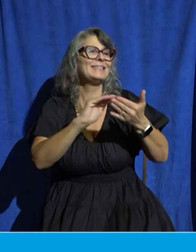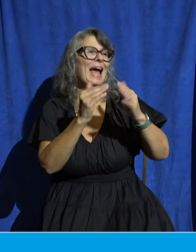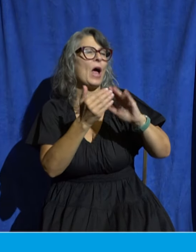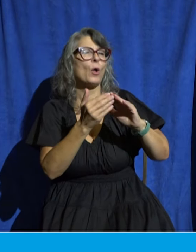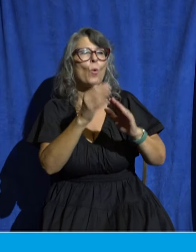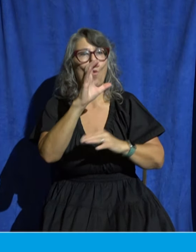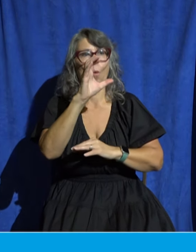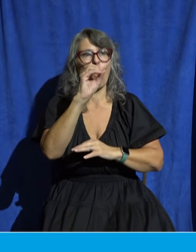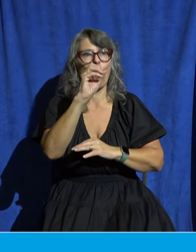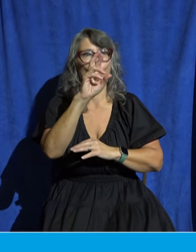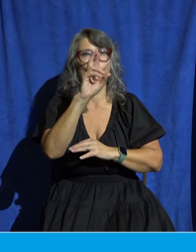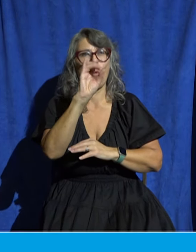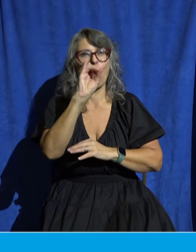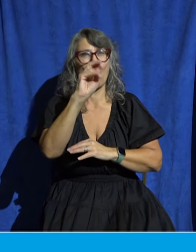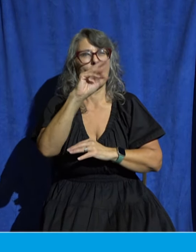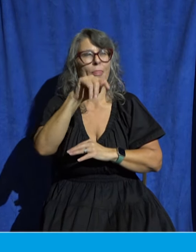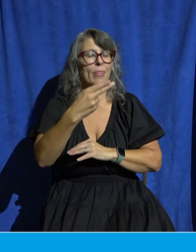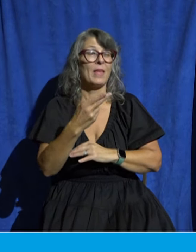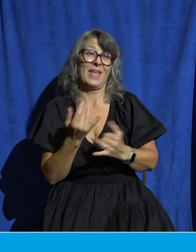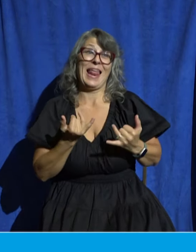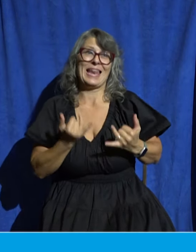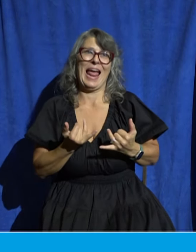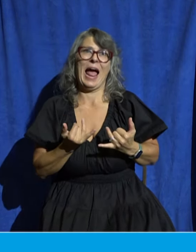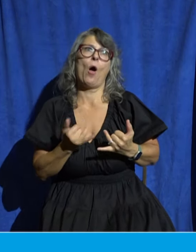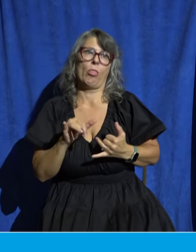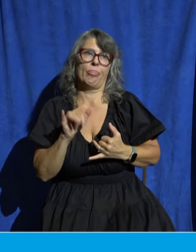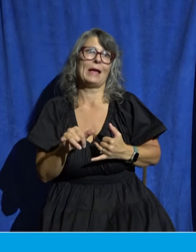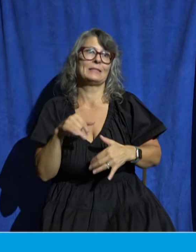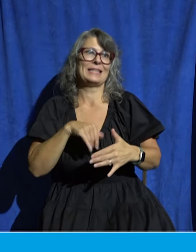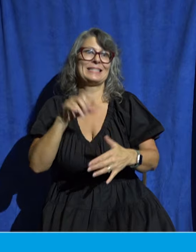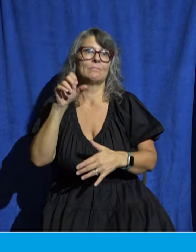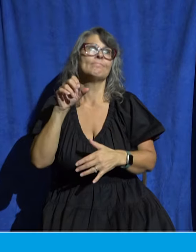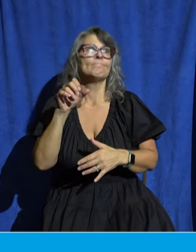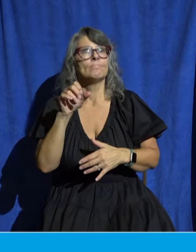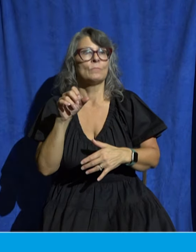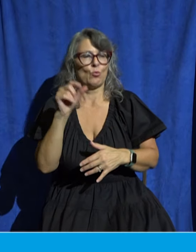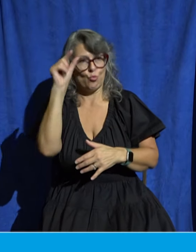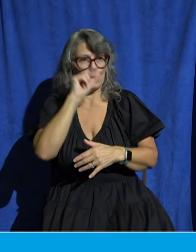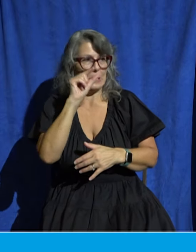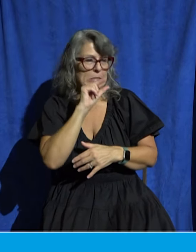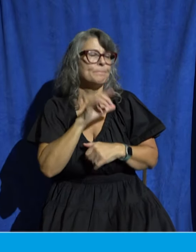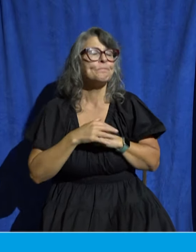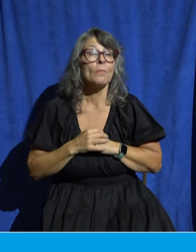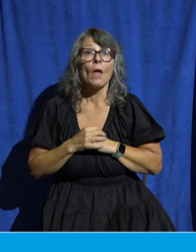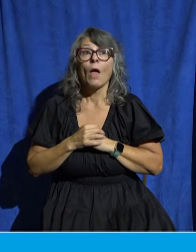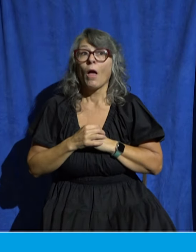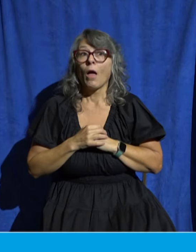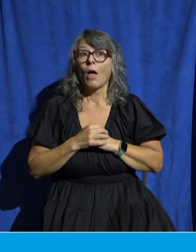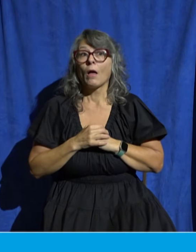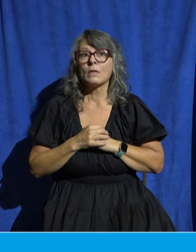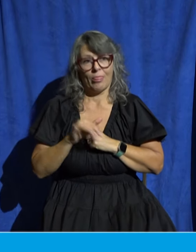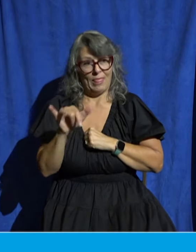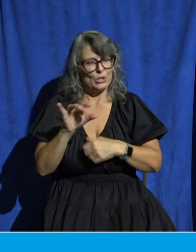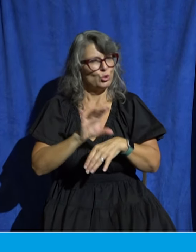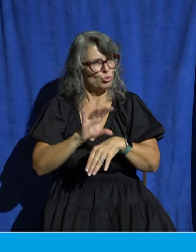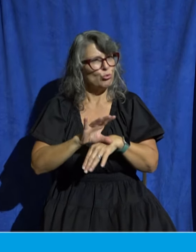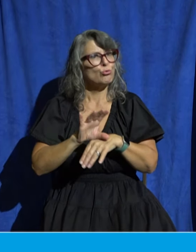-central Greece. We heard that, he had heard that this church had been flourishing in their faith, but at the same time, they were